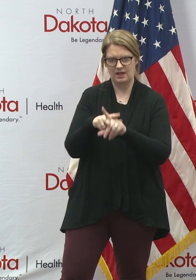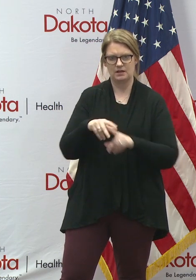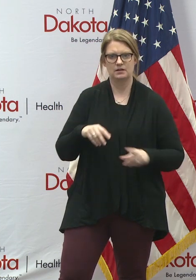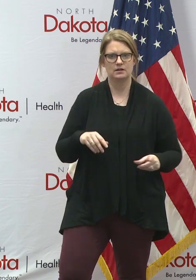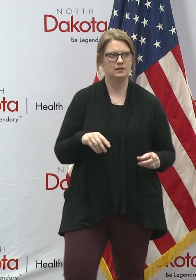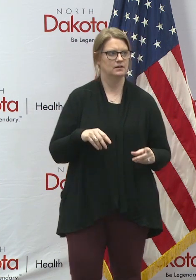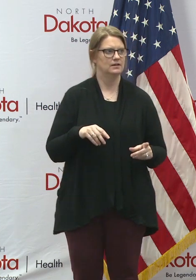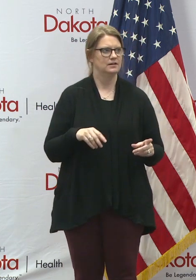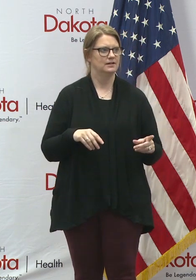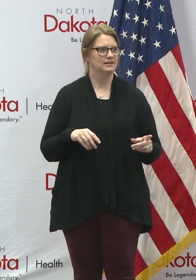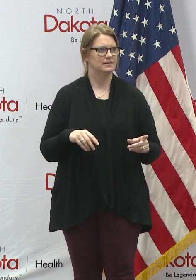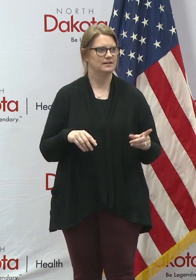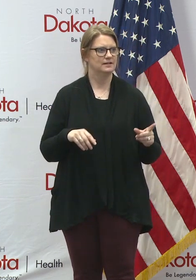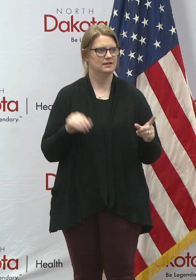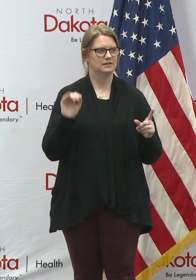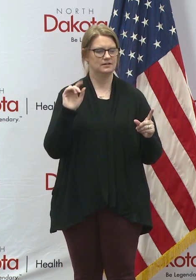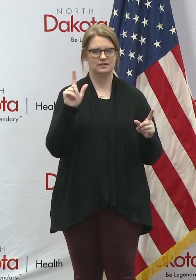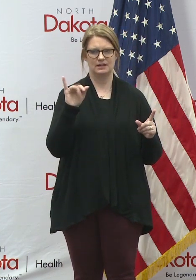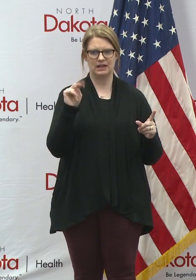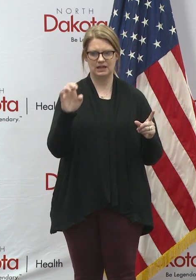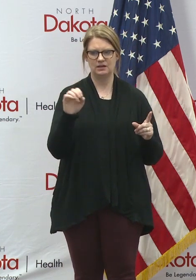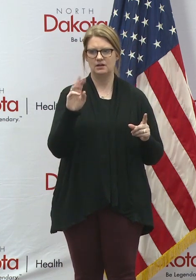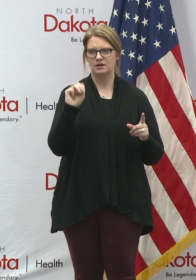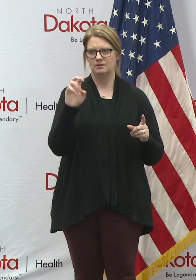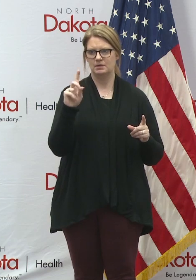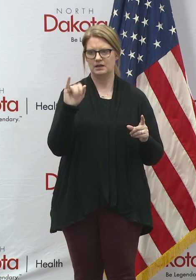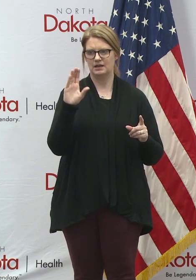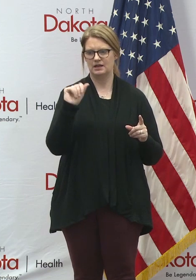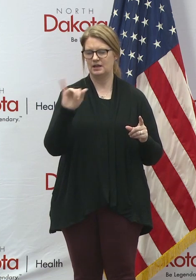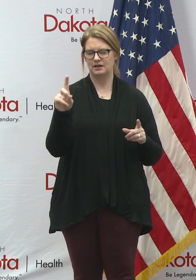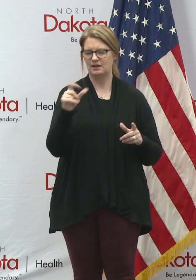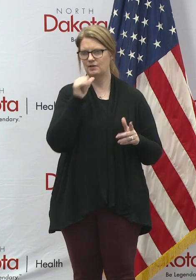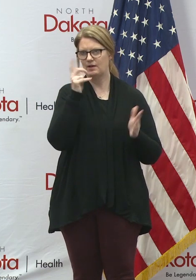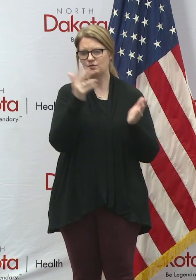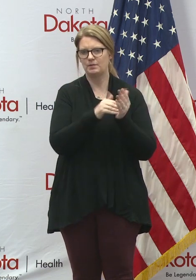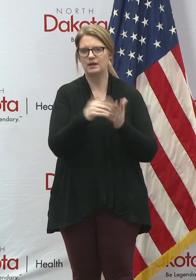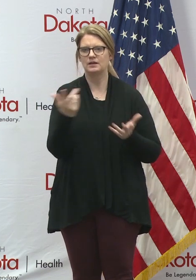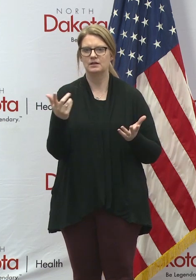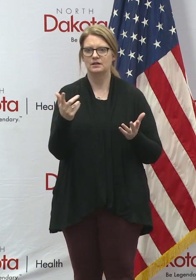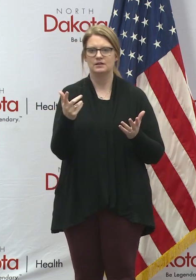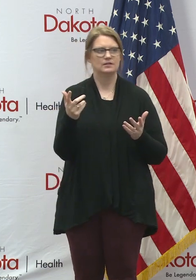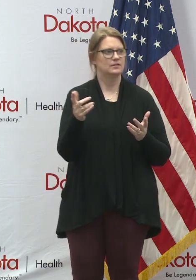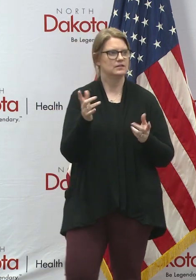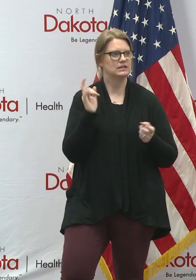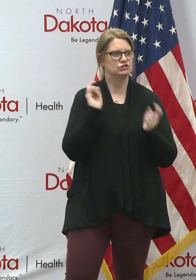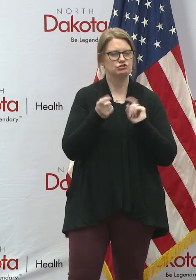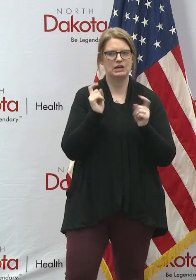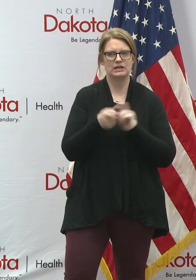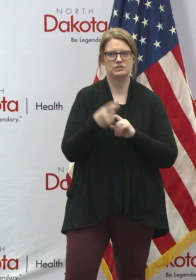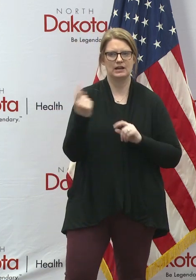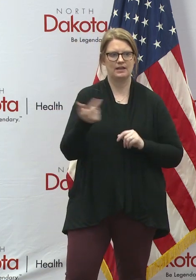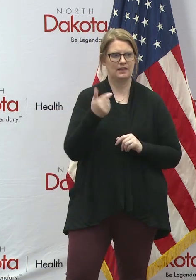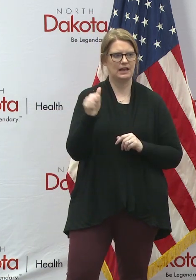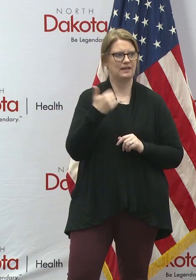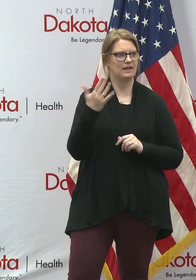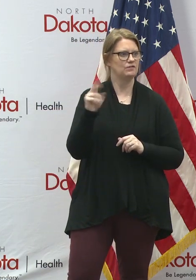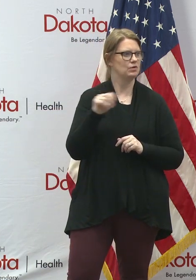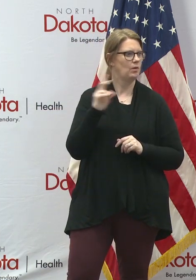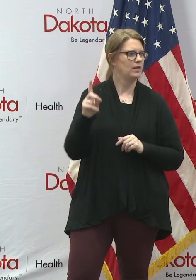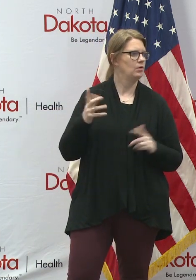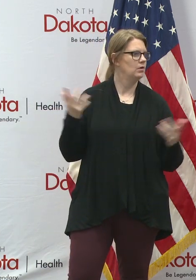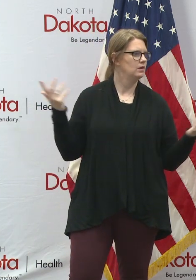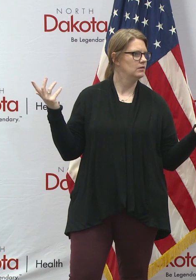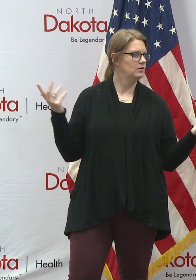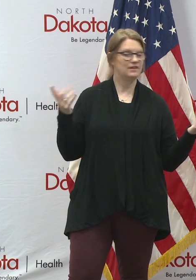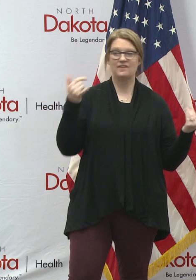Question is what from Lane is with the Medicaid waiver. guess I don't have to repeat this. Does that, does that change anything for North Dakota? I'm looking for